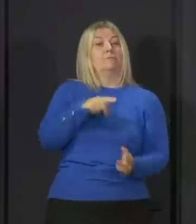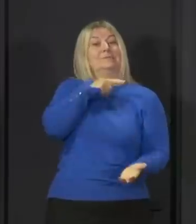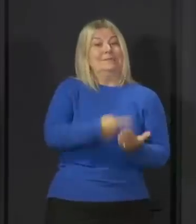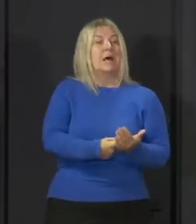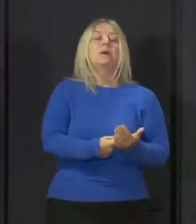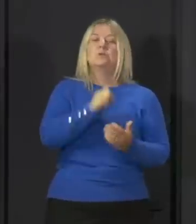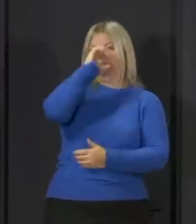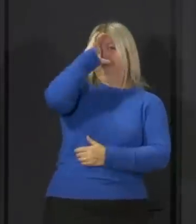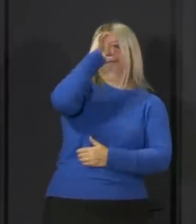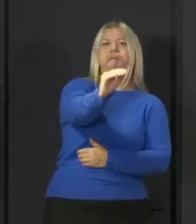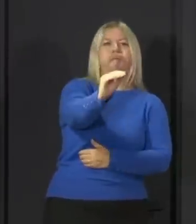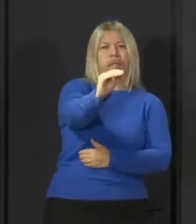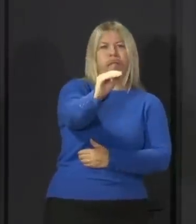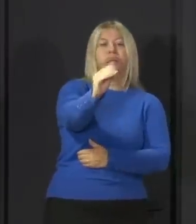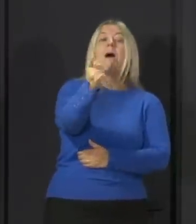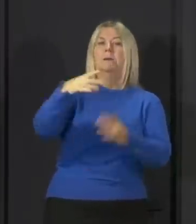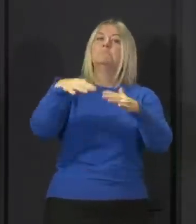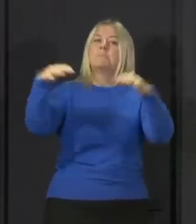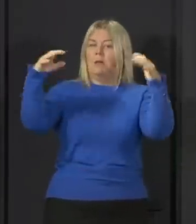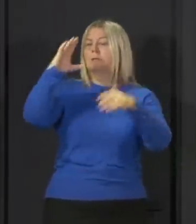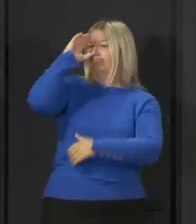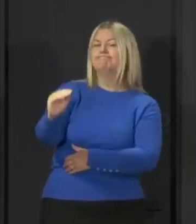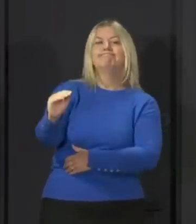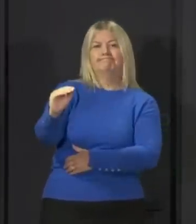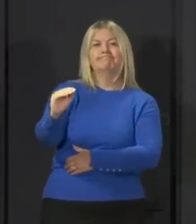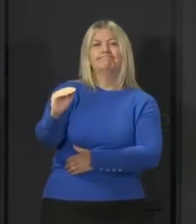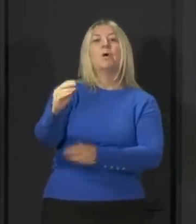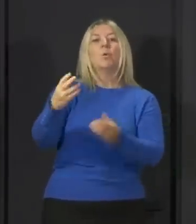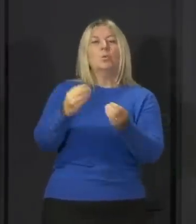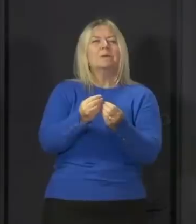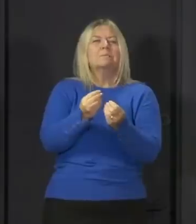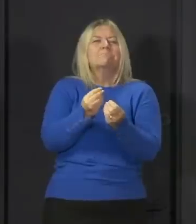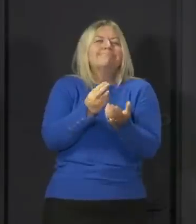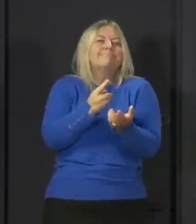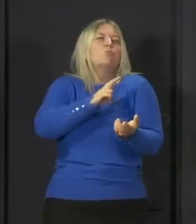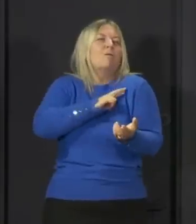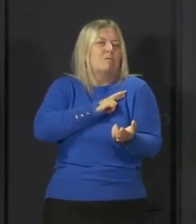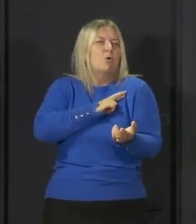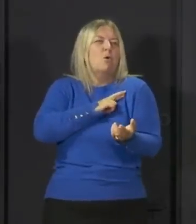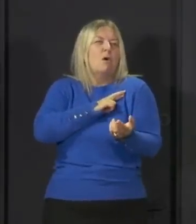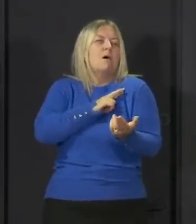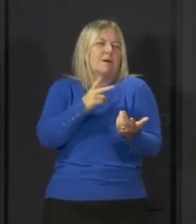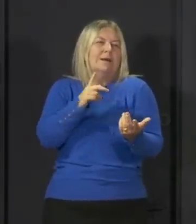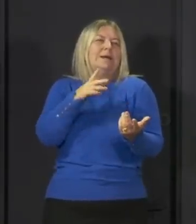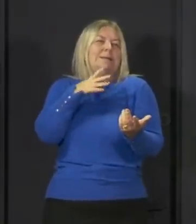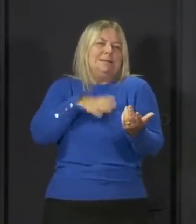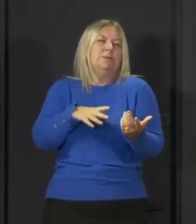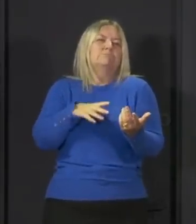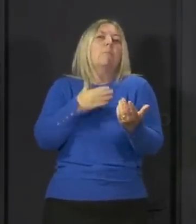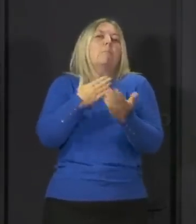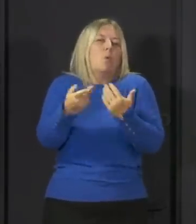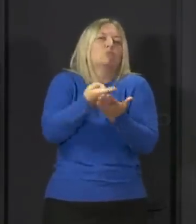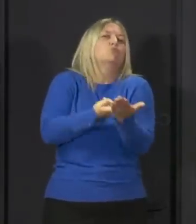much notice as possible, as well as a clear explanation of our reasons and rationale. And I want to promise you